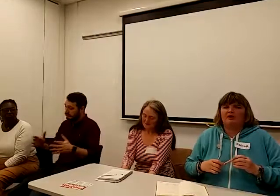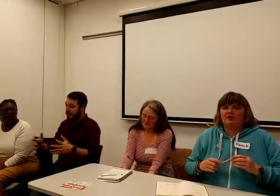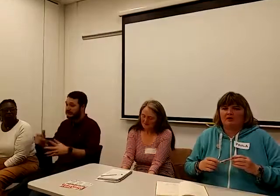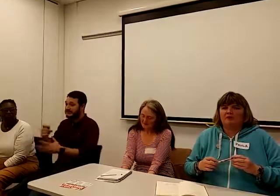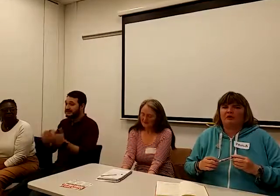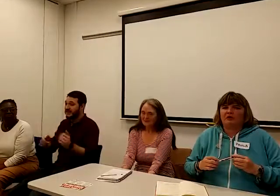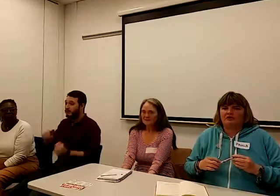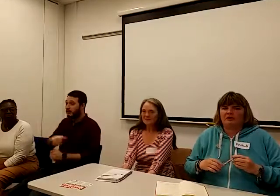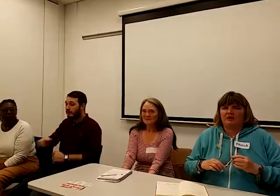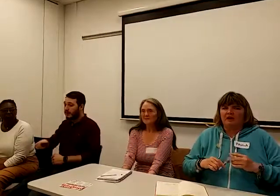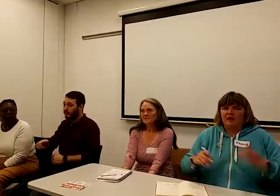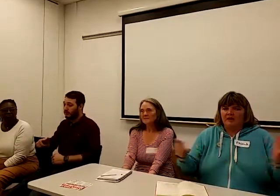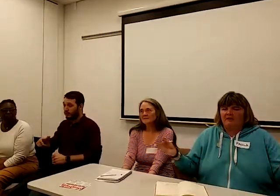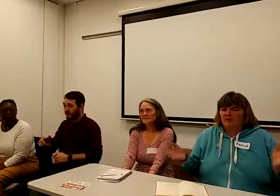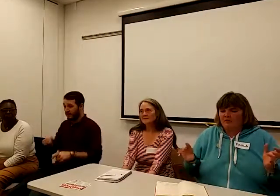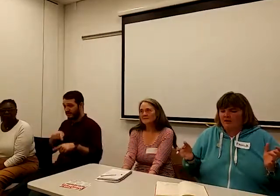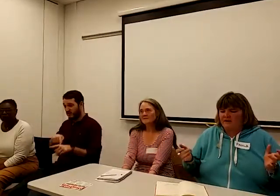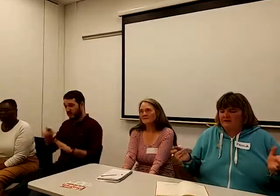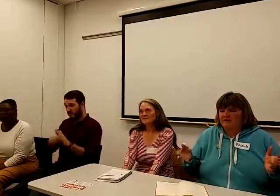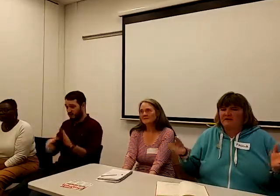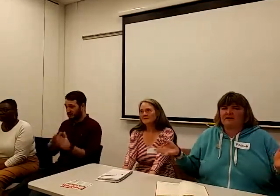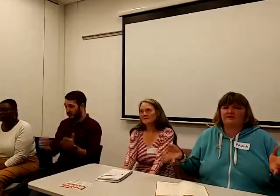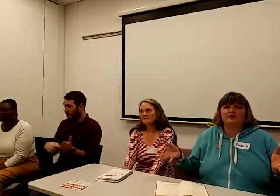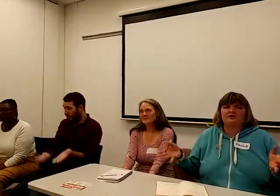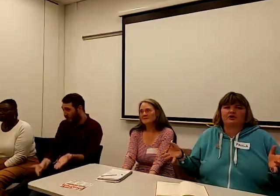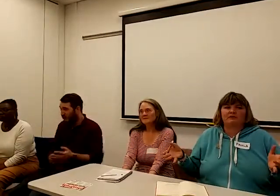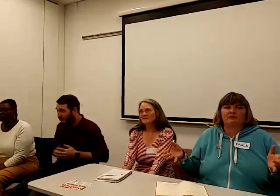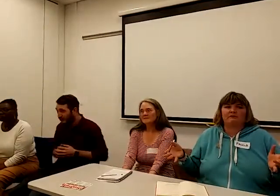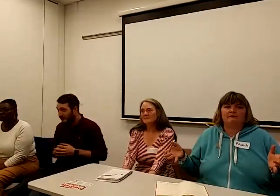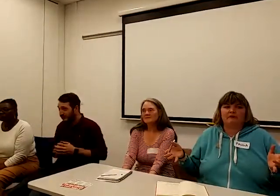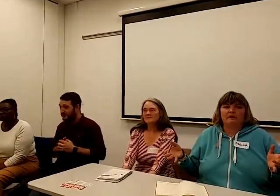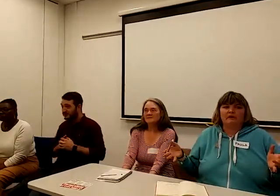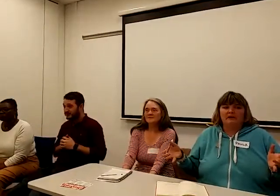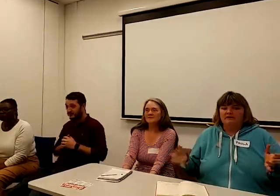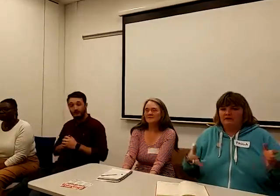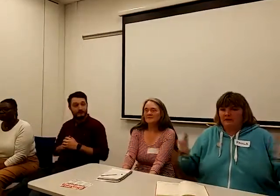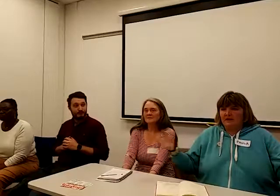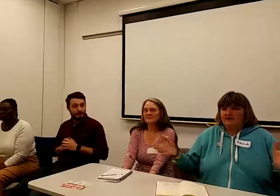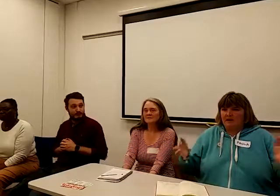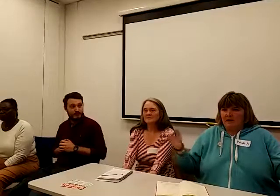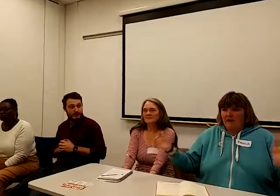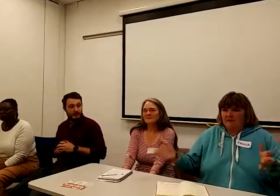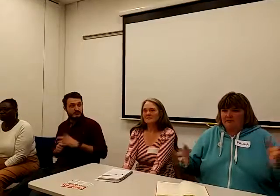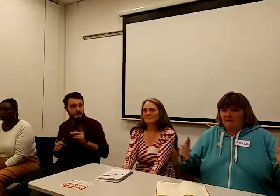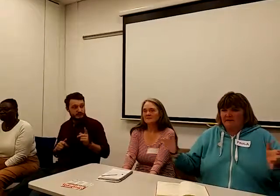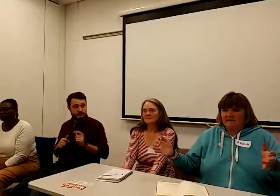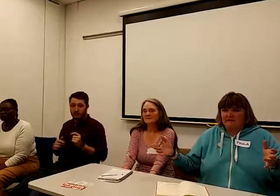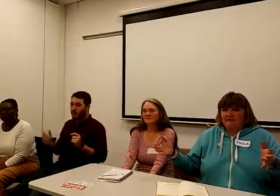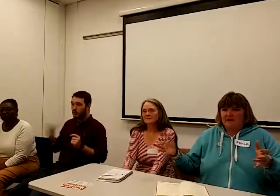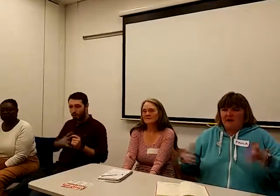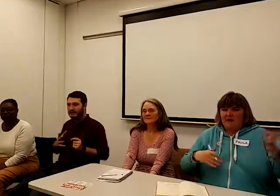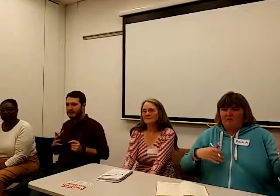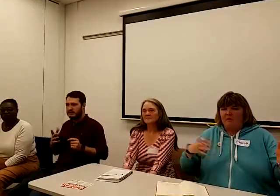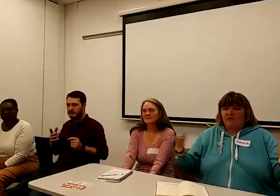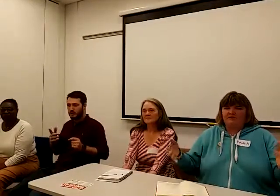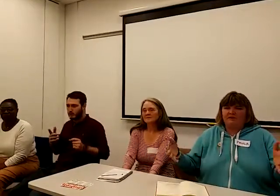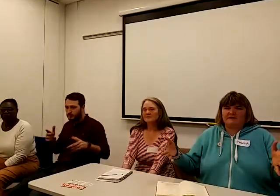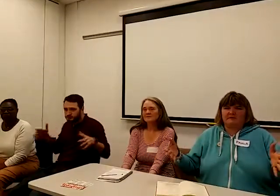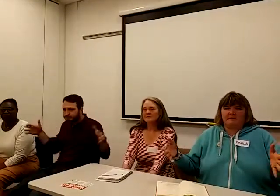by book or by group. Incorporated in it is force treatment. So, need to come up with some ideas about what you think is